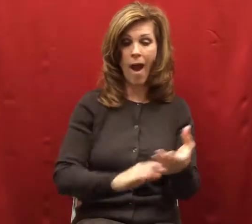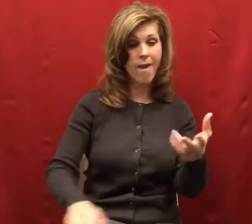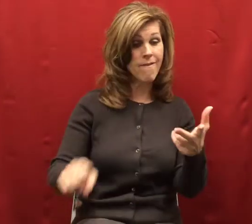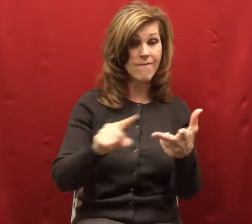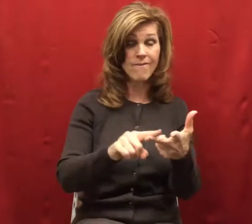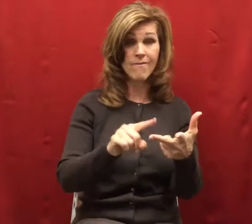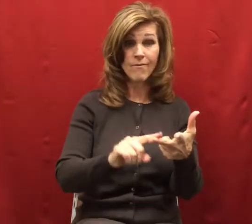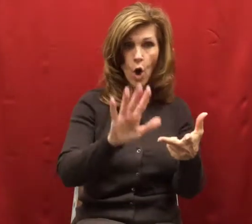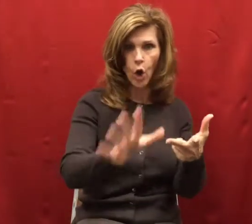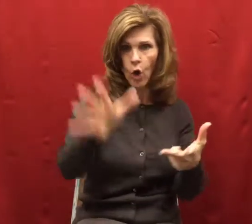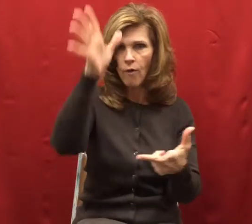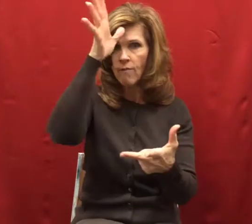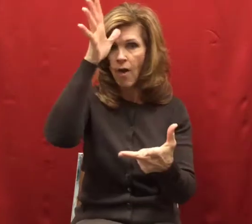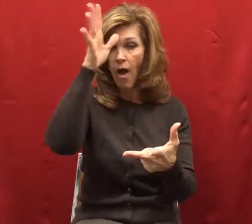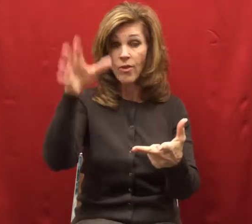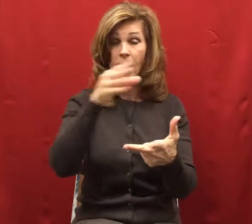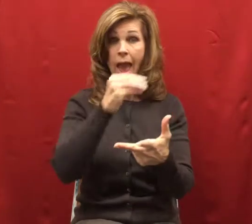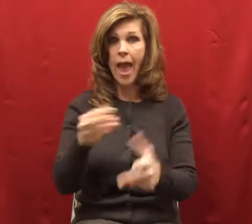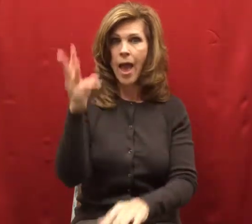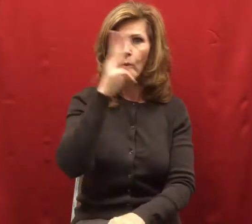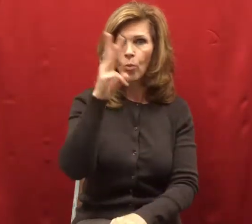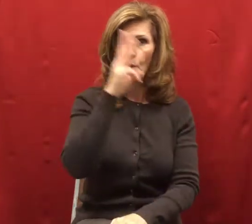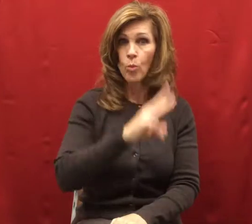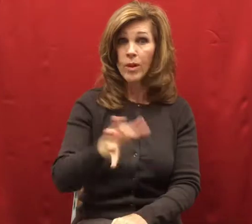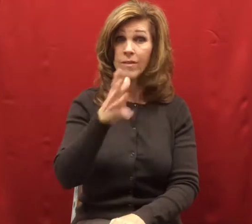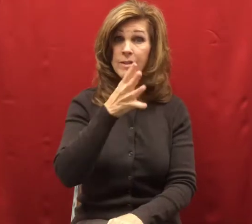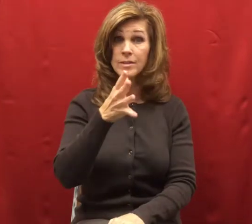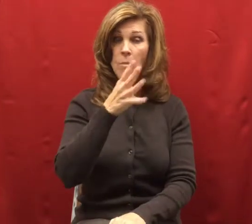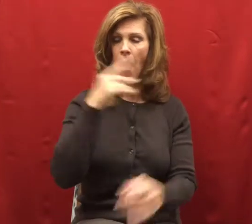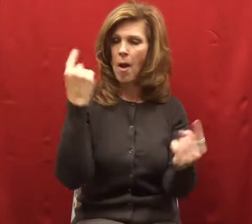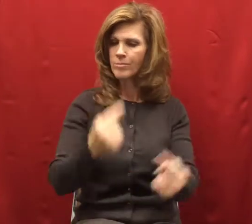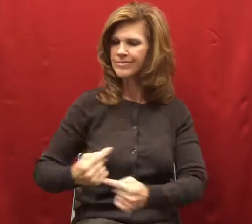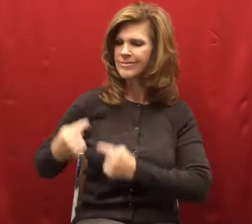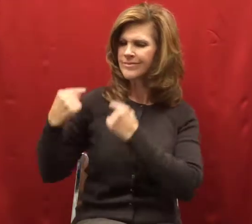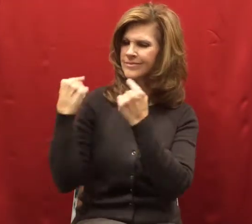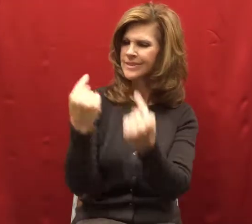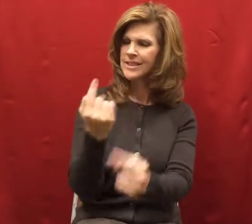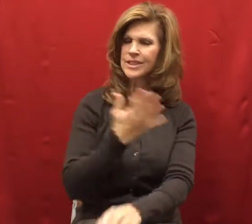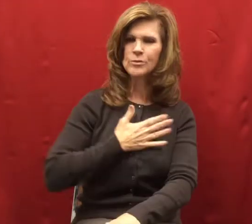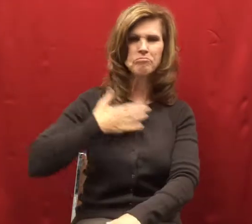they